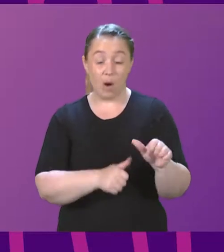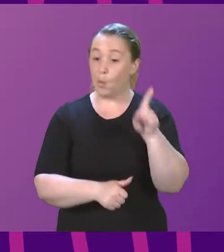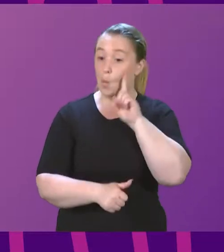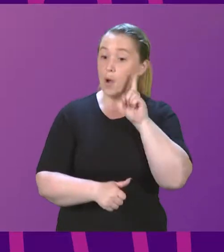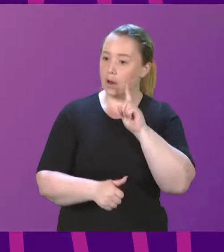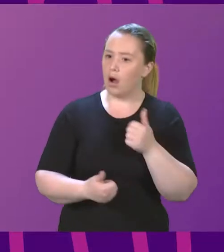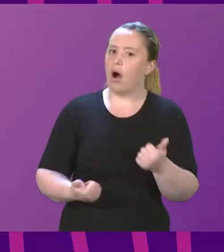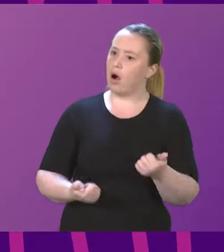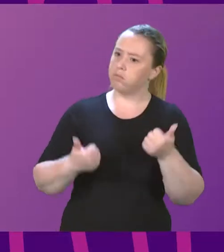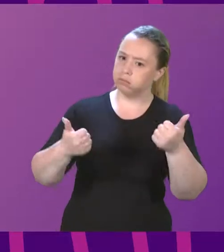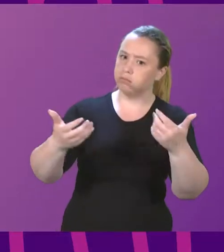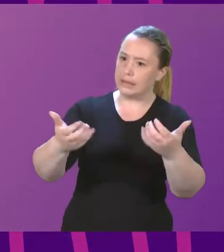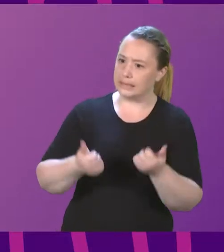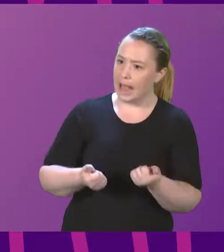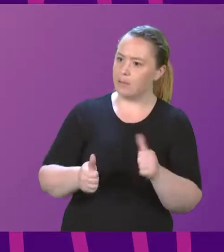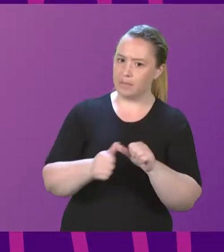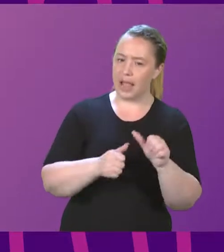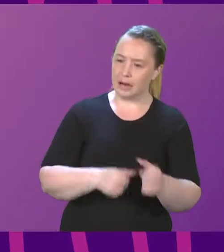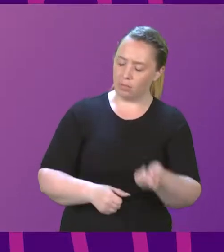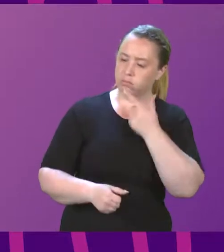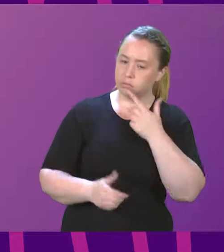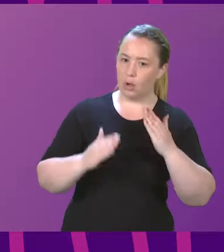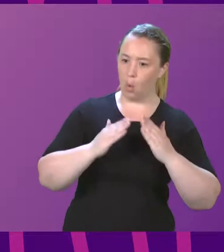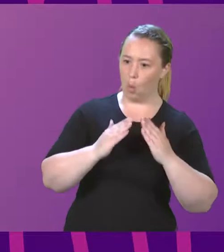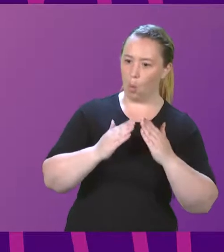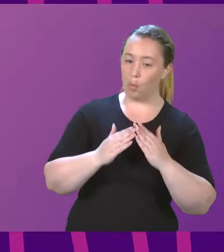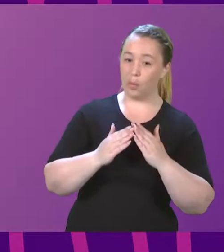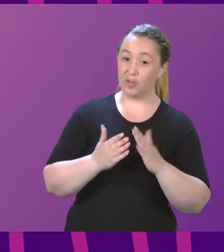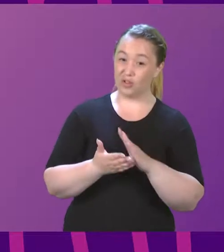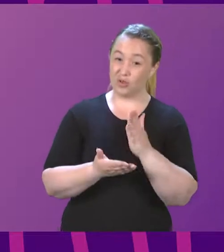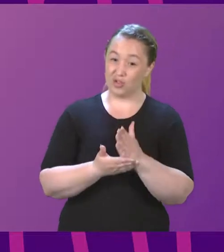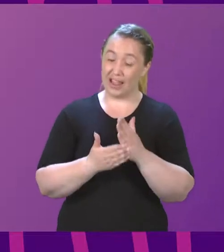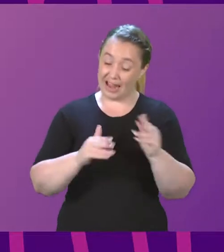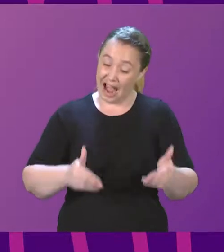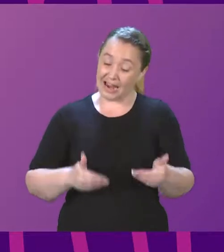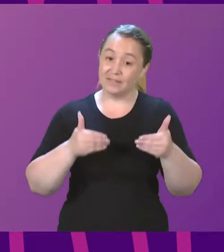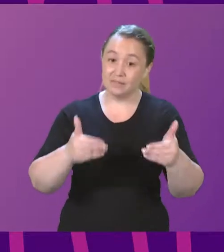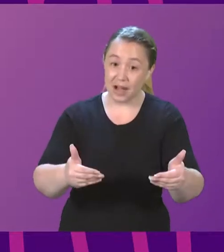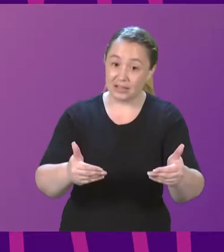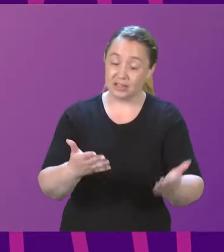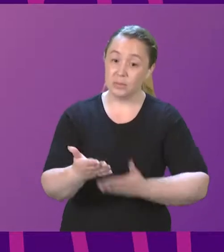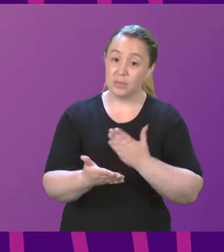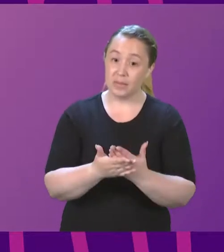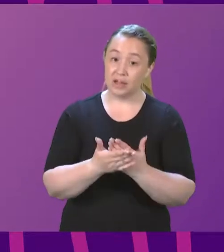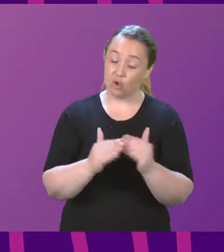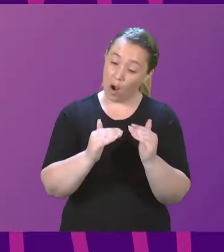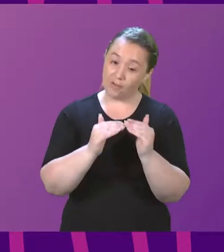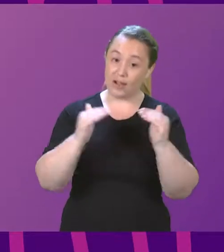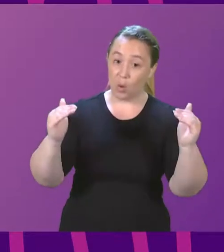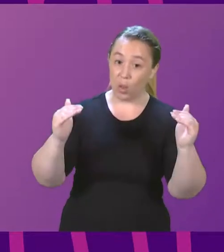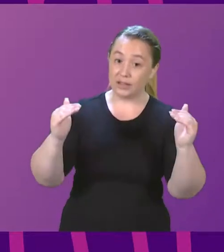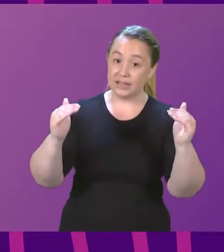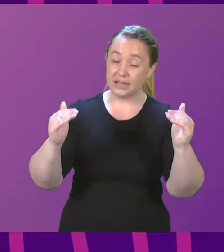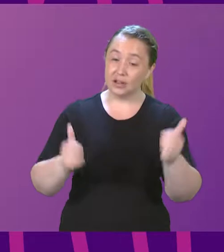and by health care providers as being a real advance in our ability to deliver equitable abortion services.